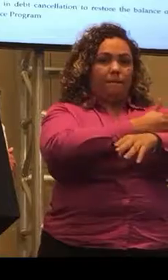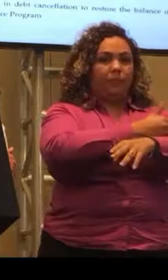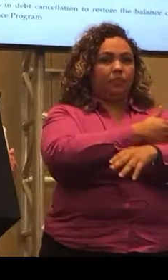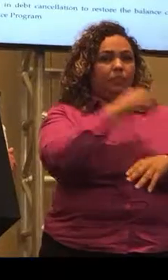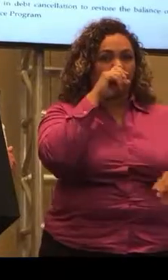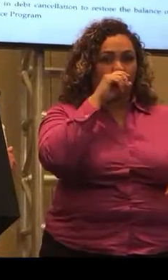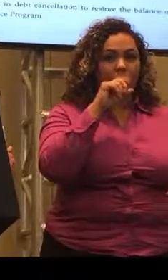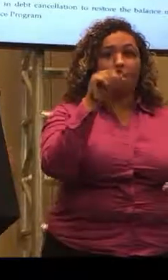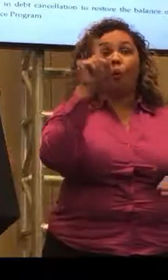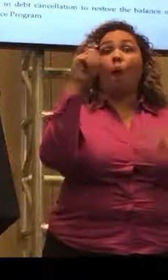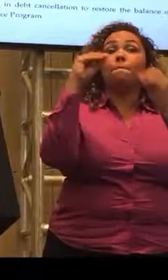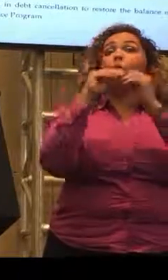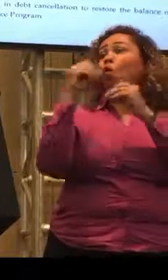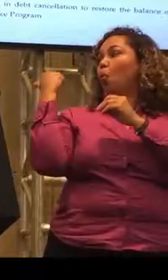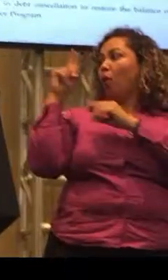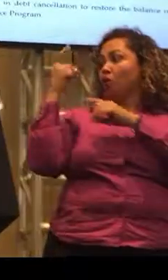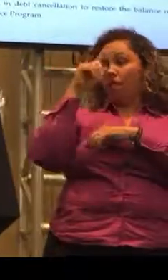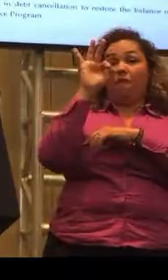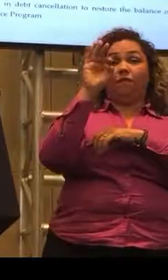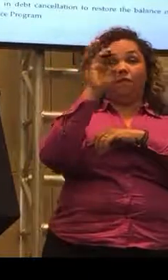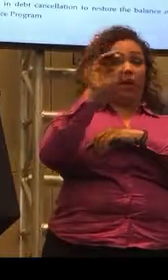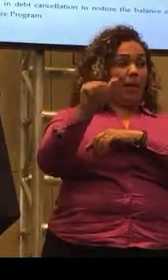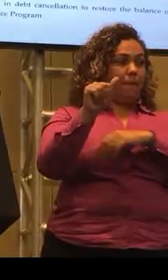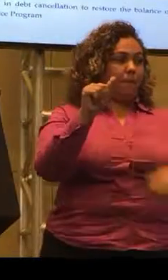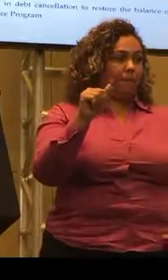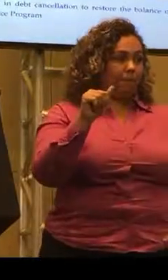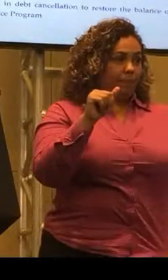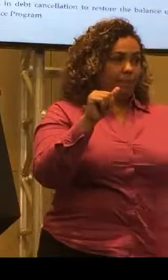one more question for FEMA. For FEMA. For FEMA.